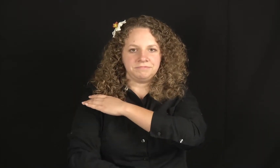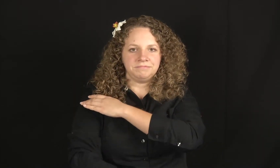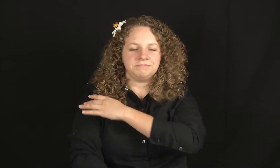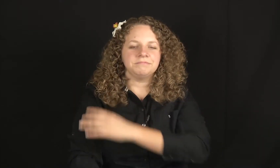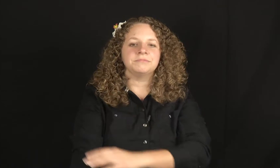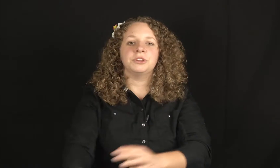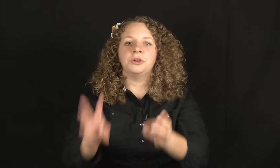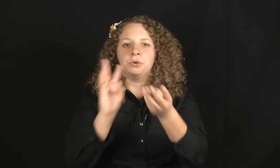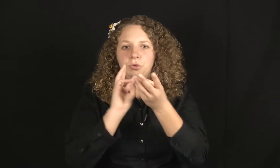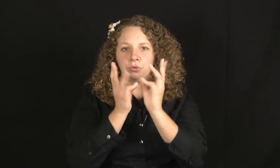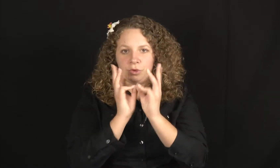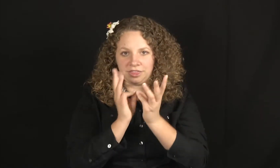Weather.